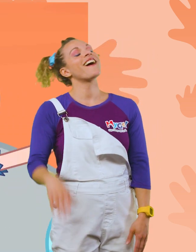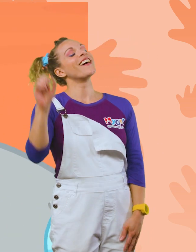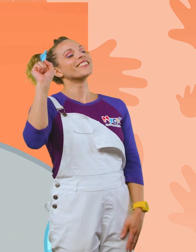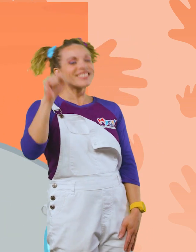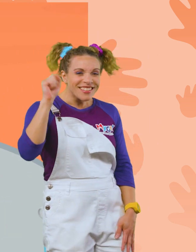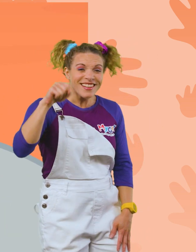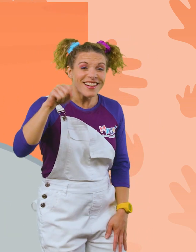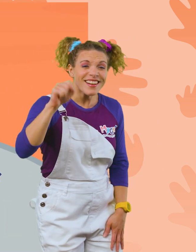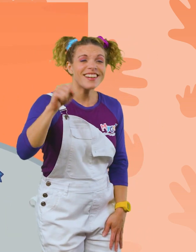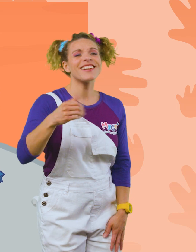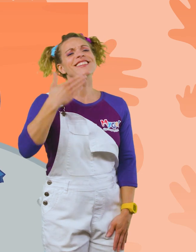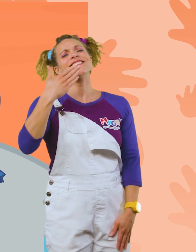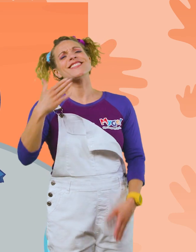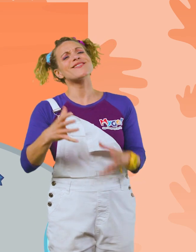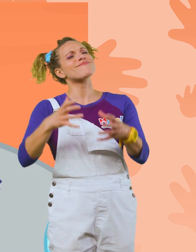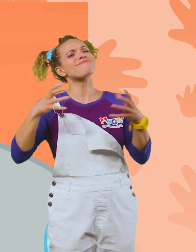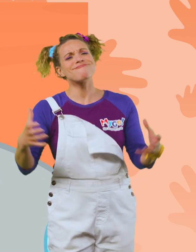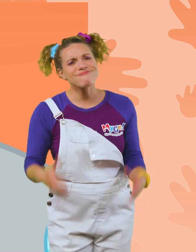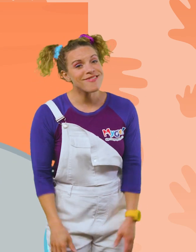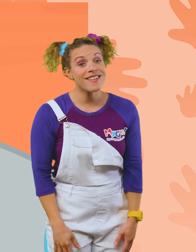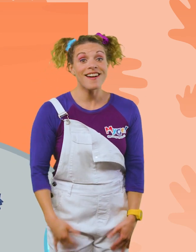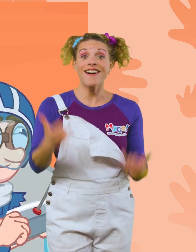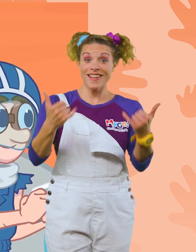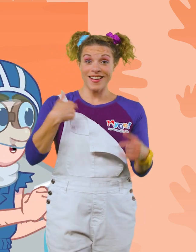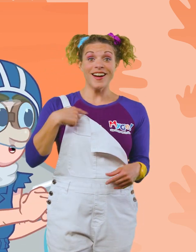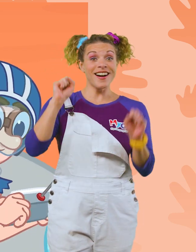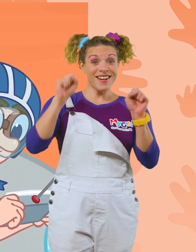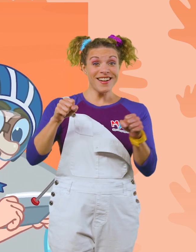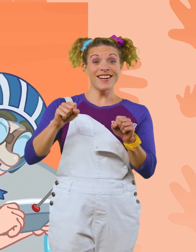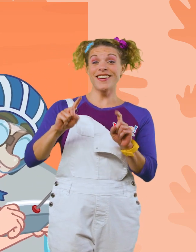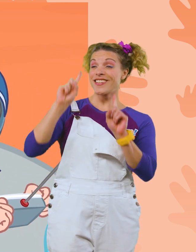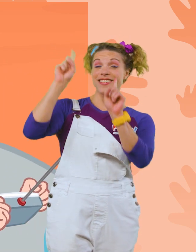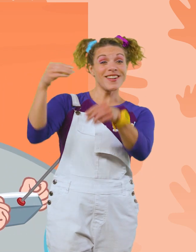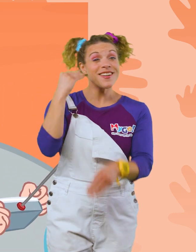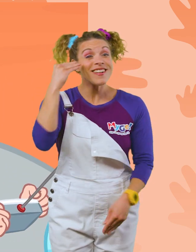Yes! Thank you very much. Now I can get home.